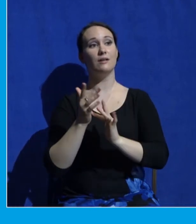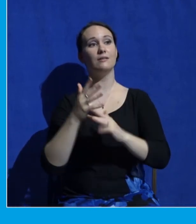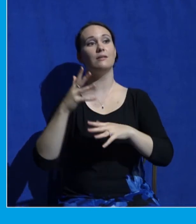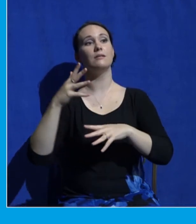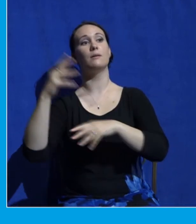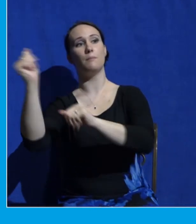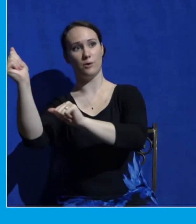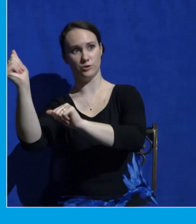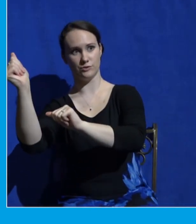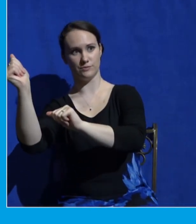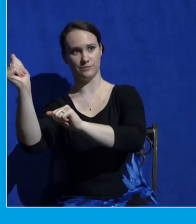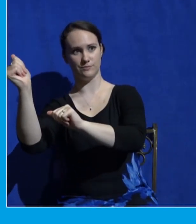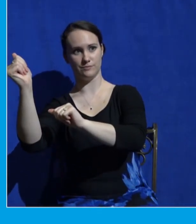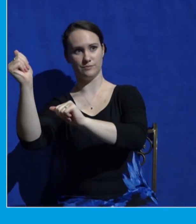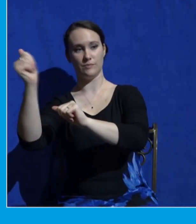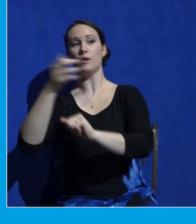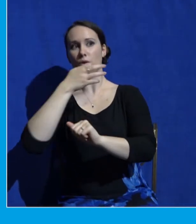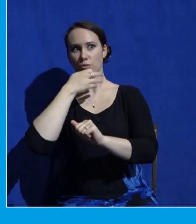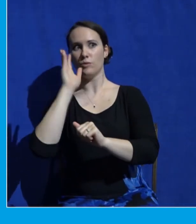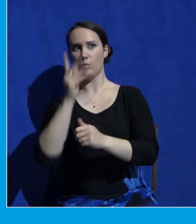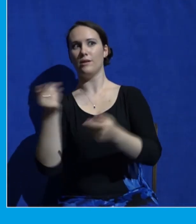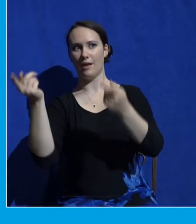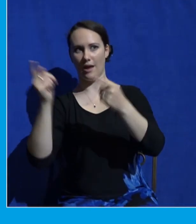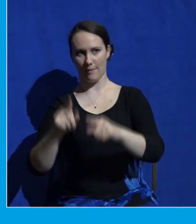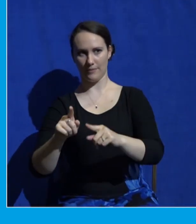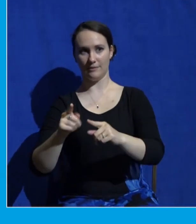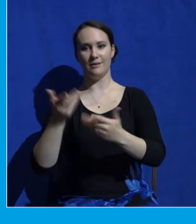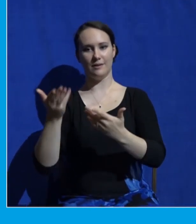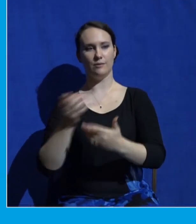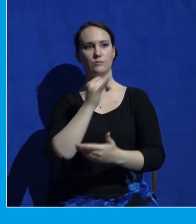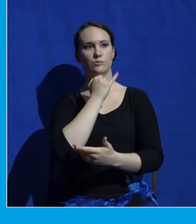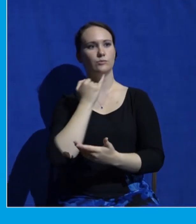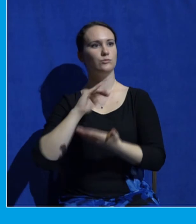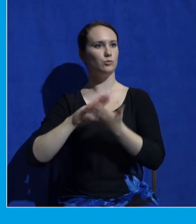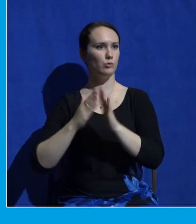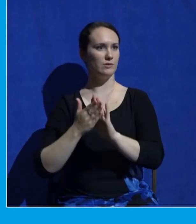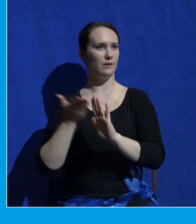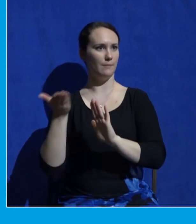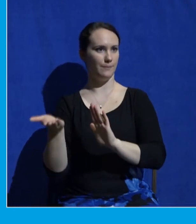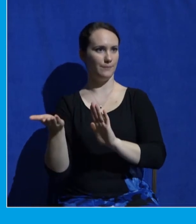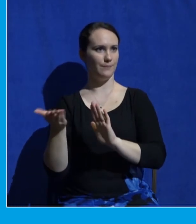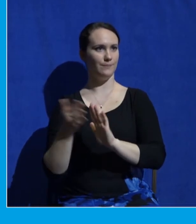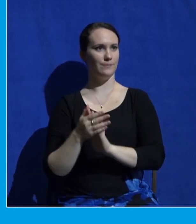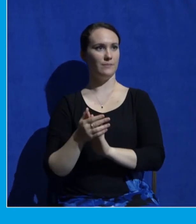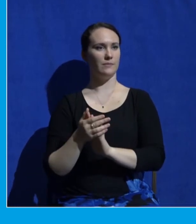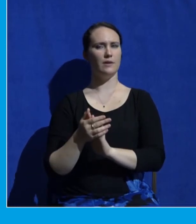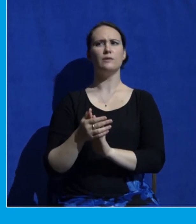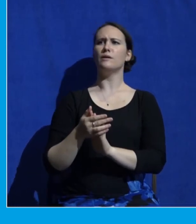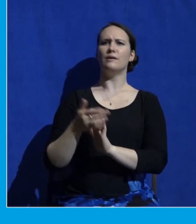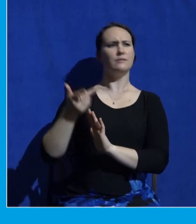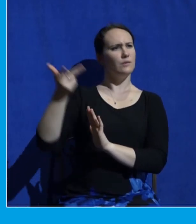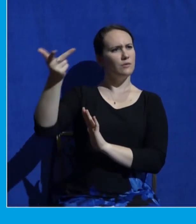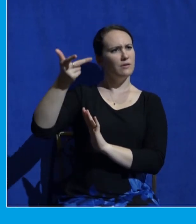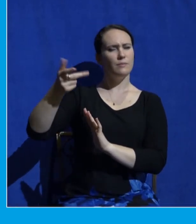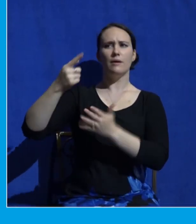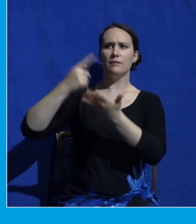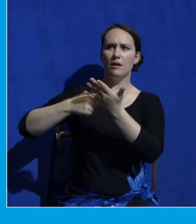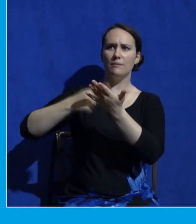which he was about to accomplish at Jerusalem. They were talking with Jesus about his departure.